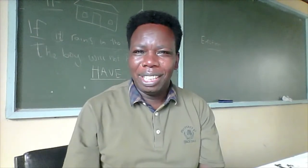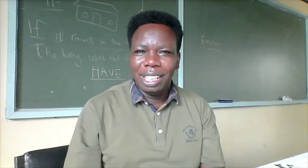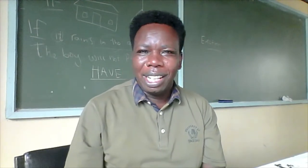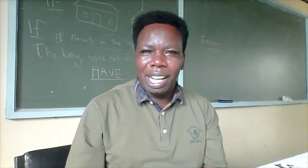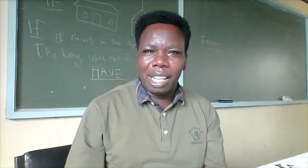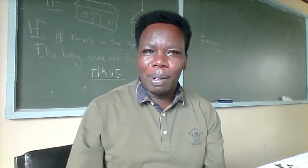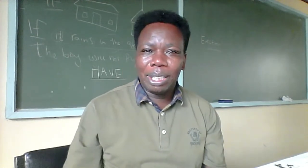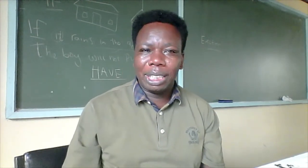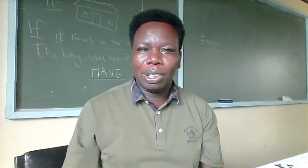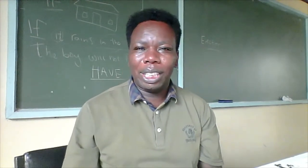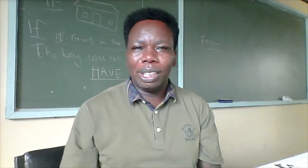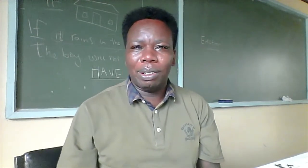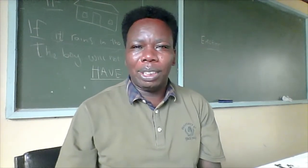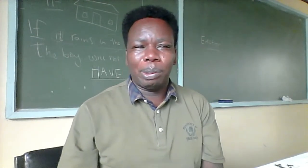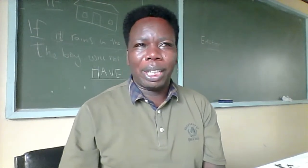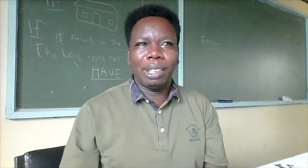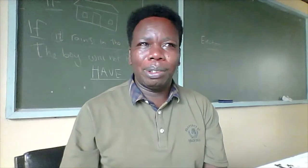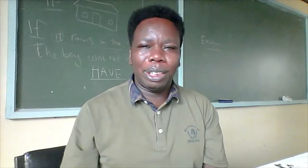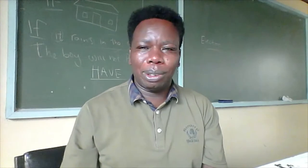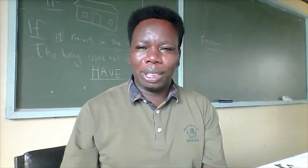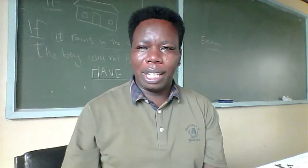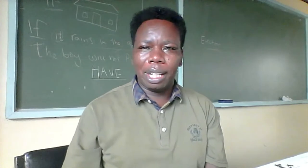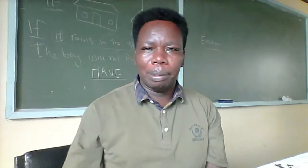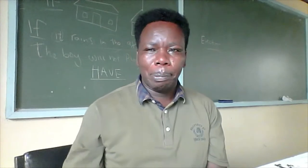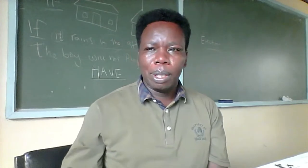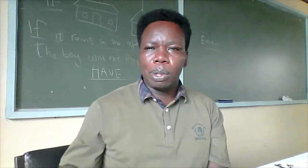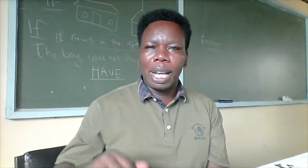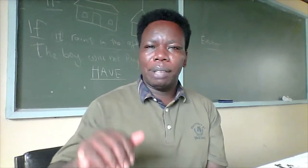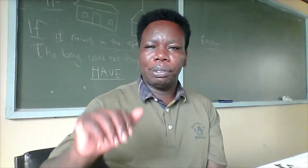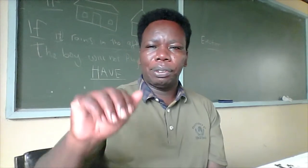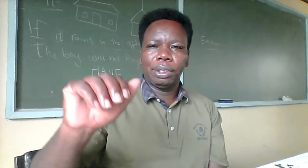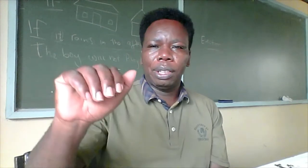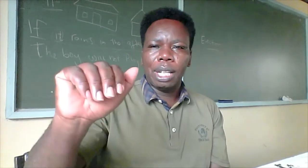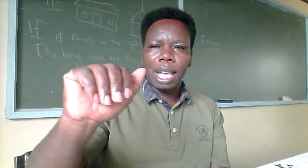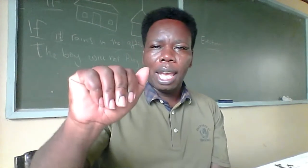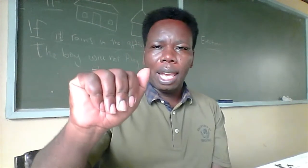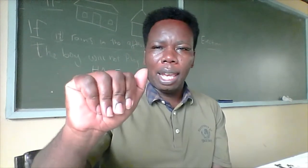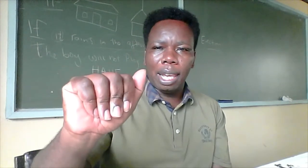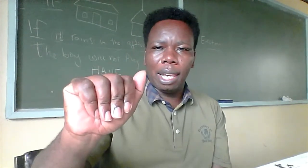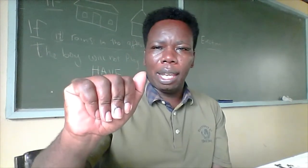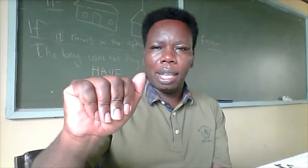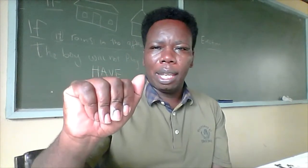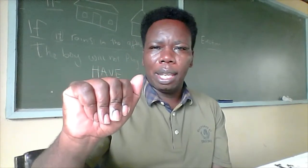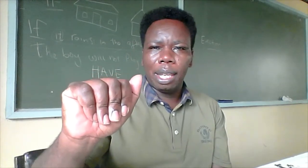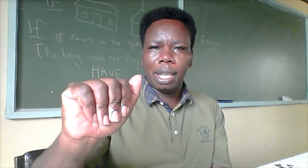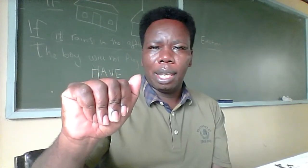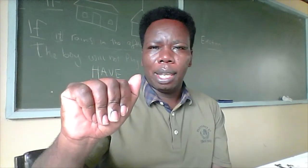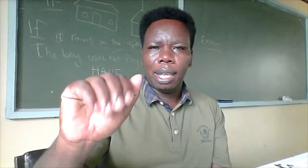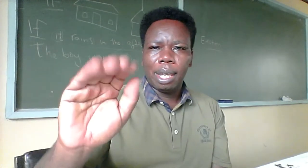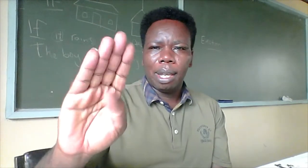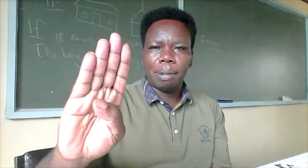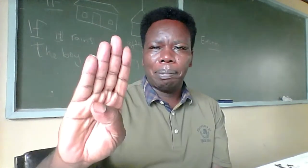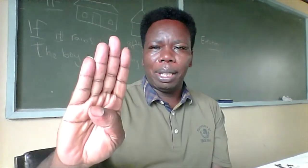And the ones that already know it, we can do it together. So we have A, B,